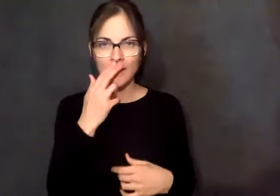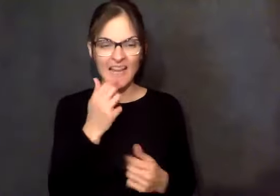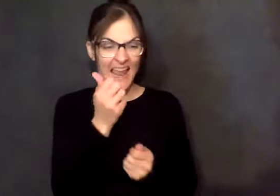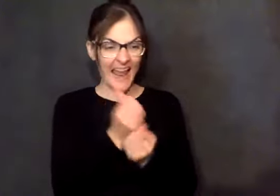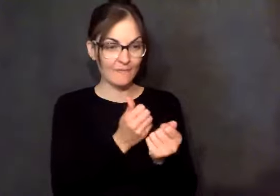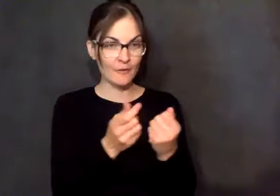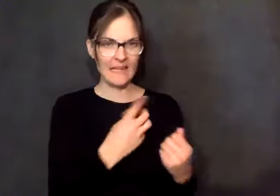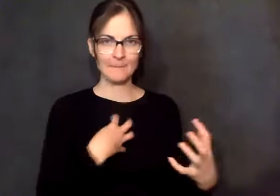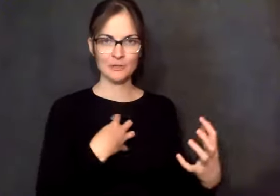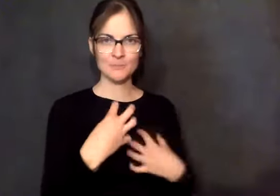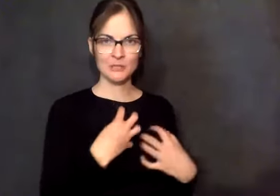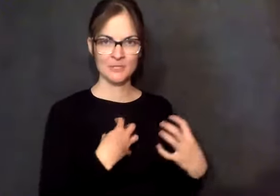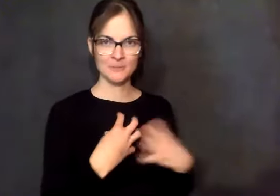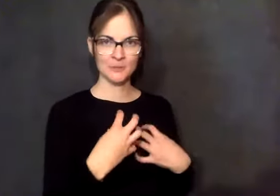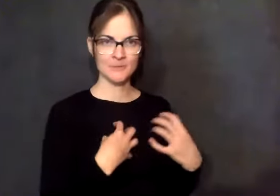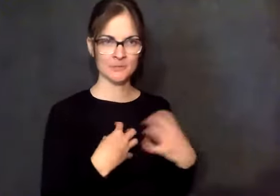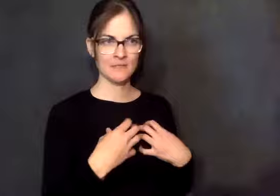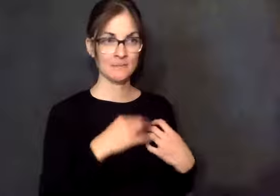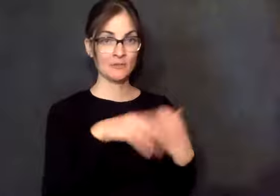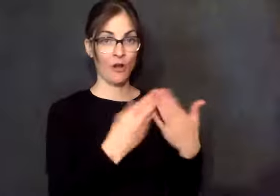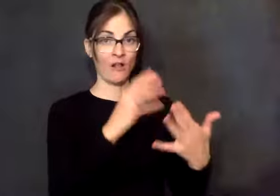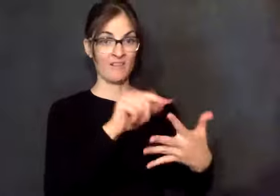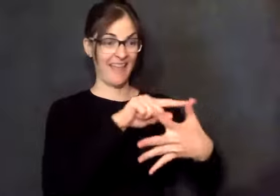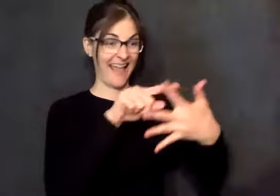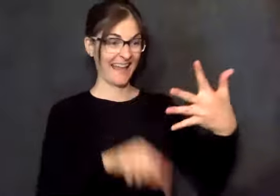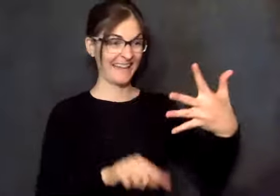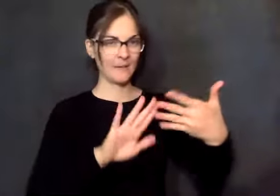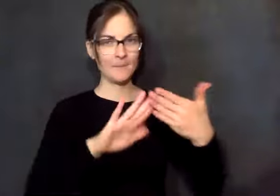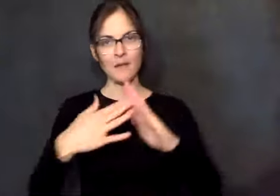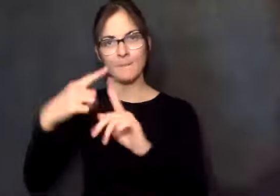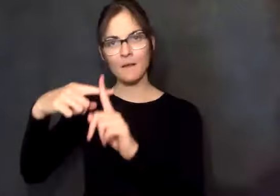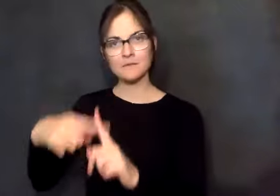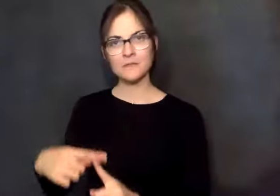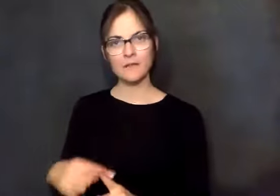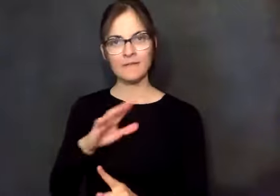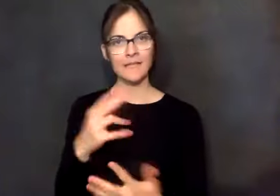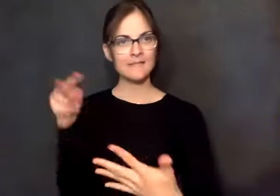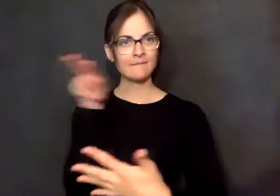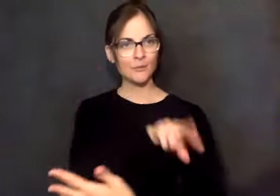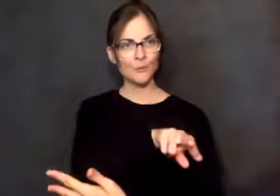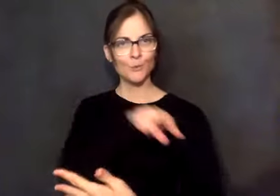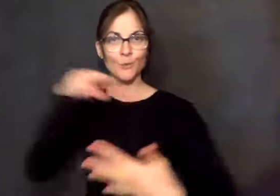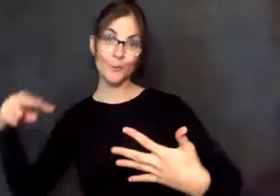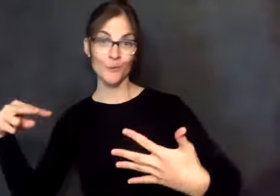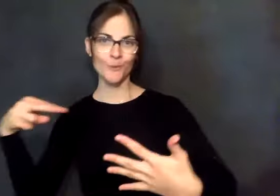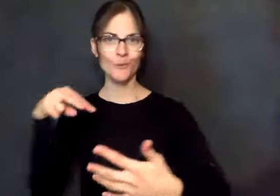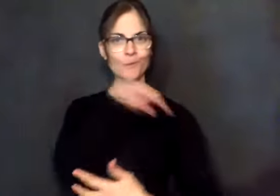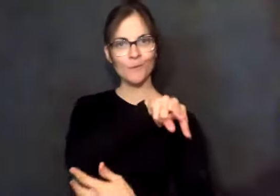All those things he had bitched about were the things that he was glad. It is like his attitude had flipped